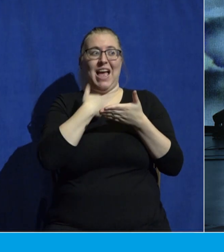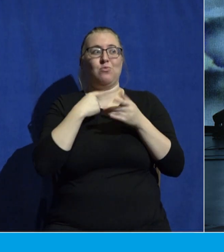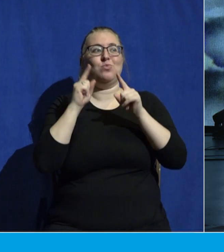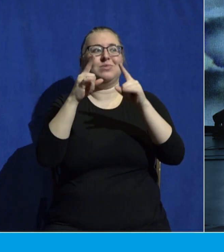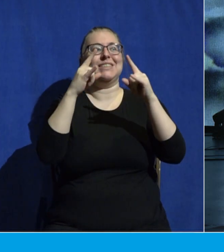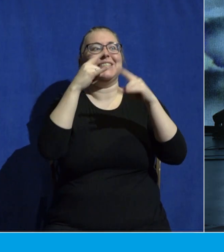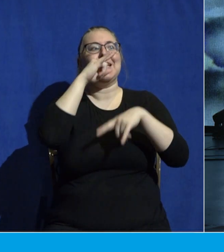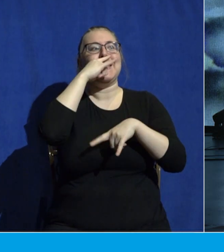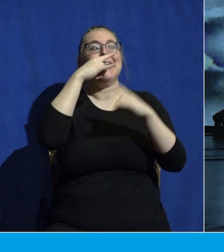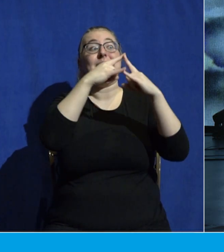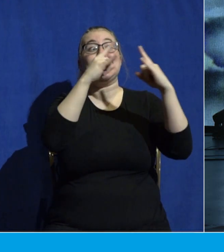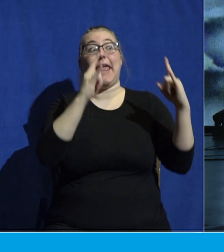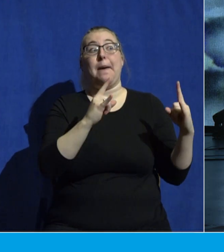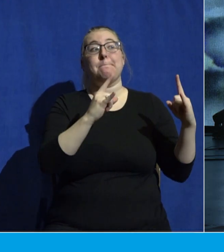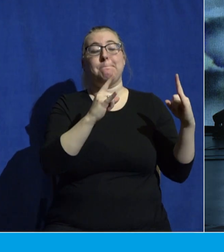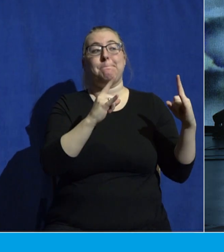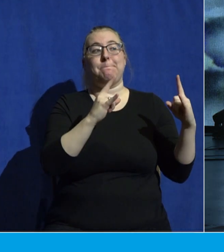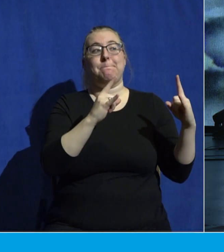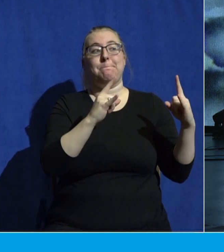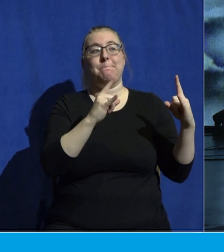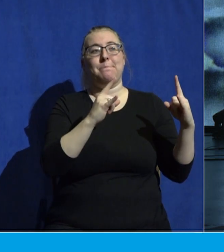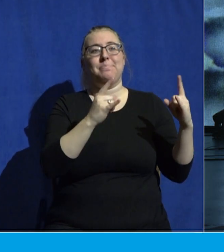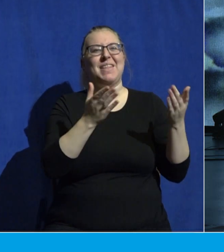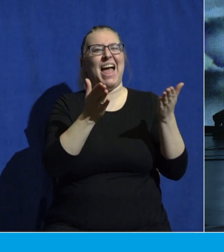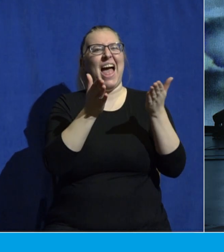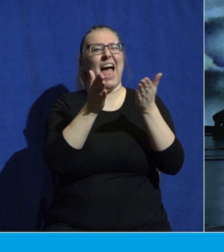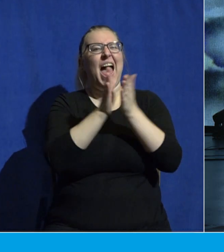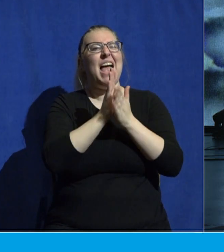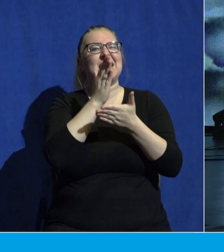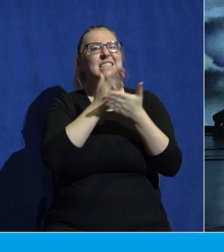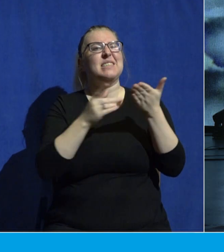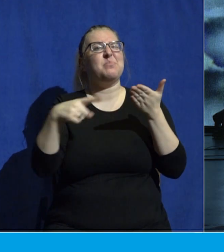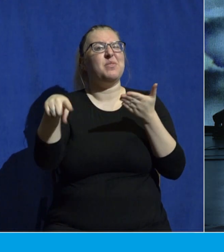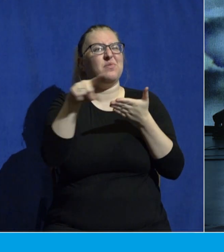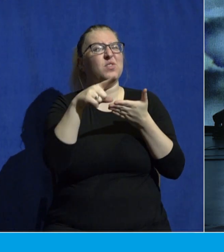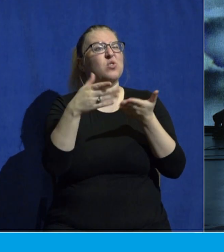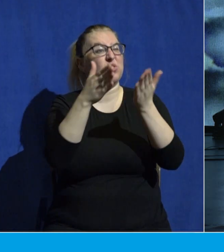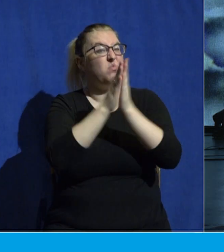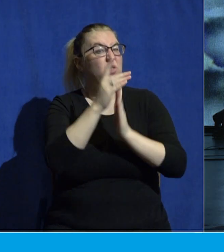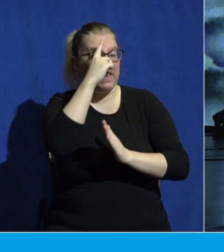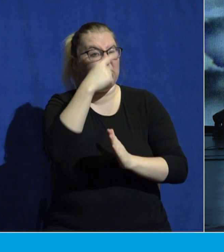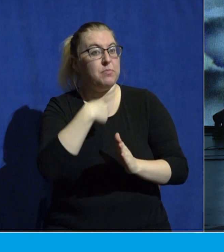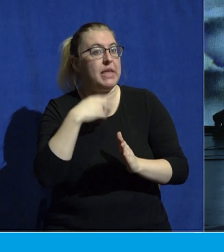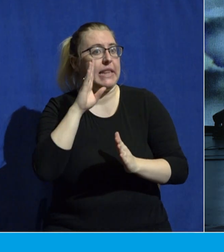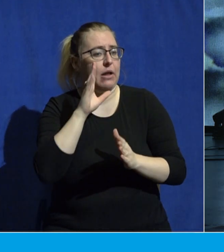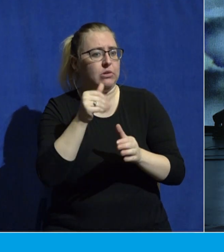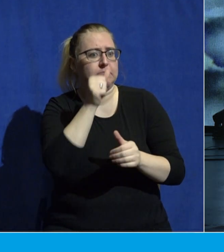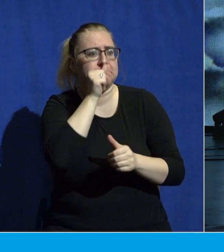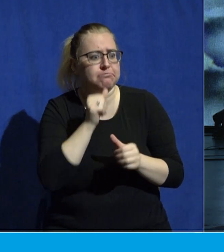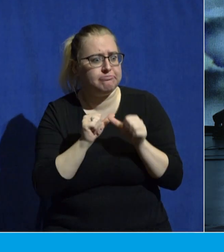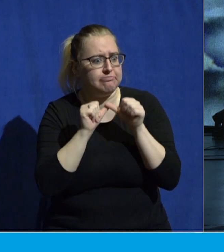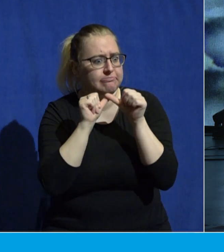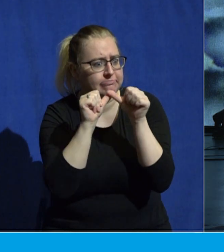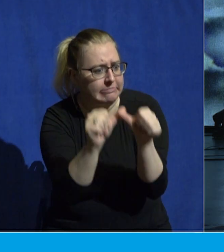Yeah. I asked a few of you to be praying for me that I would make it out alive, and your prayers were answered.